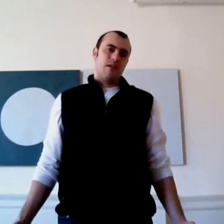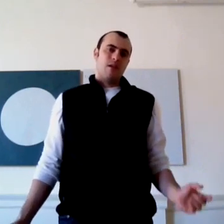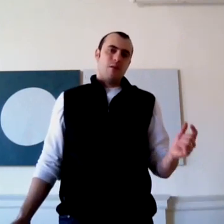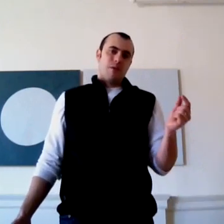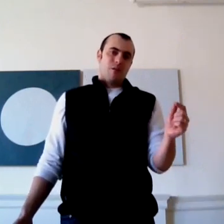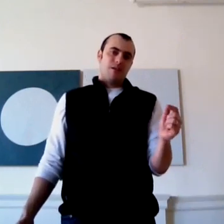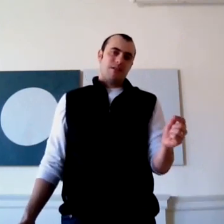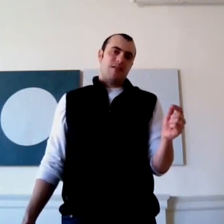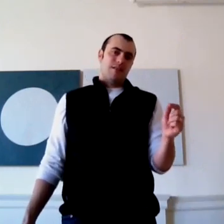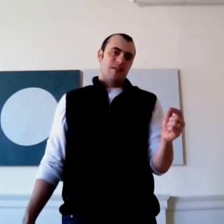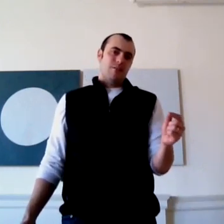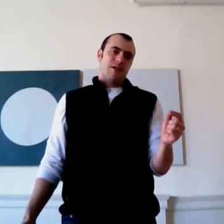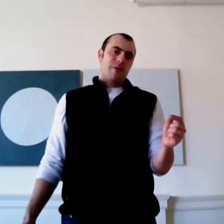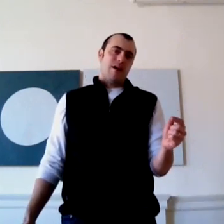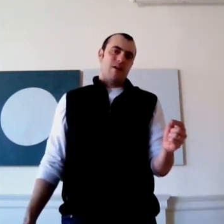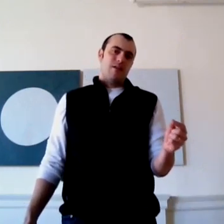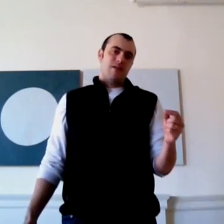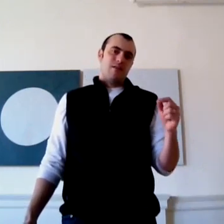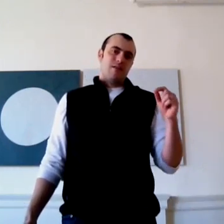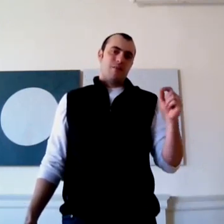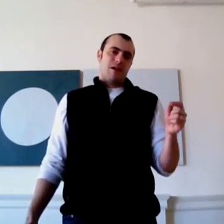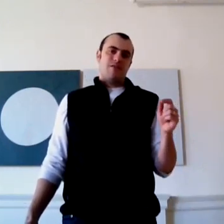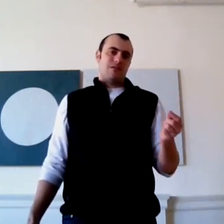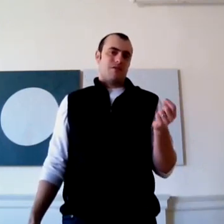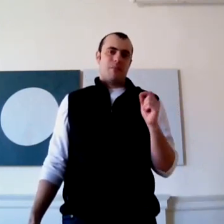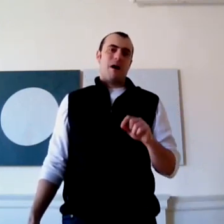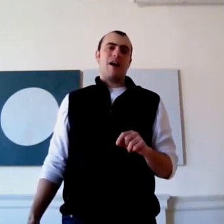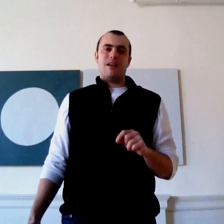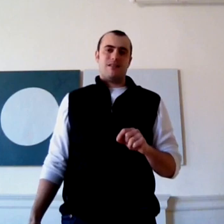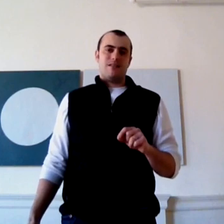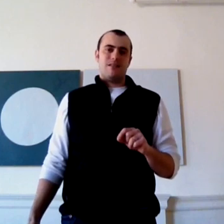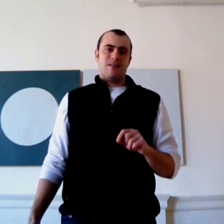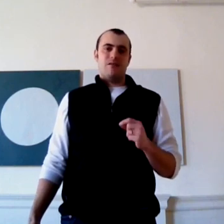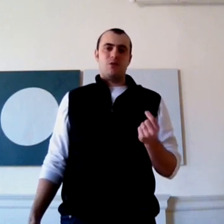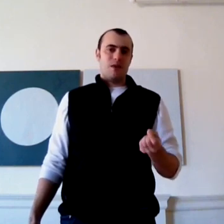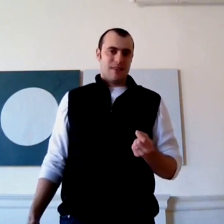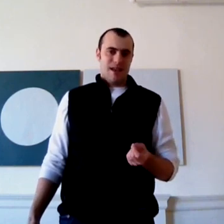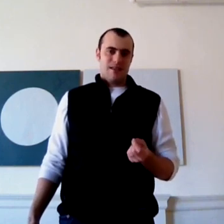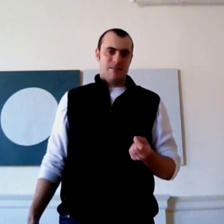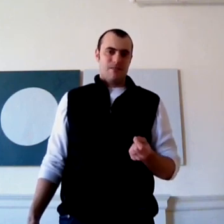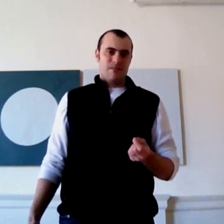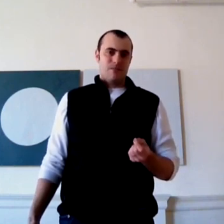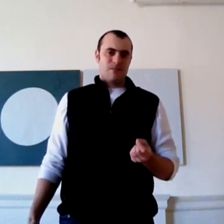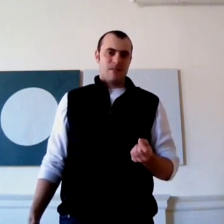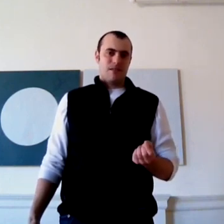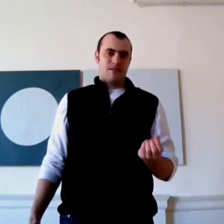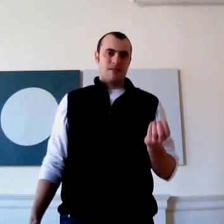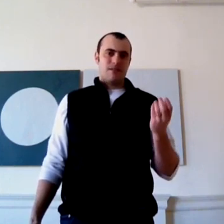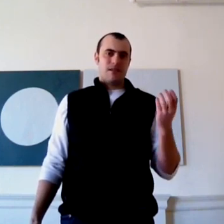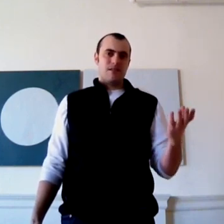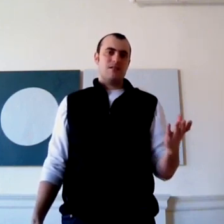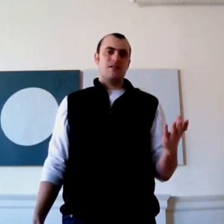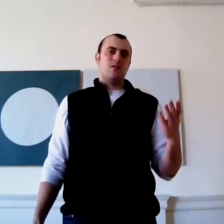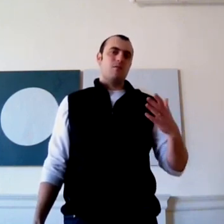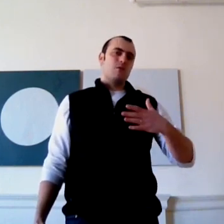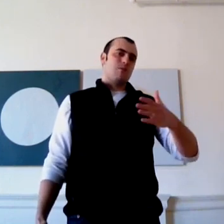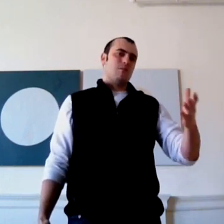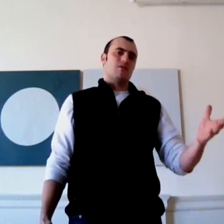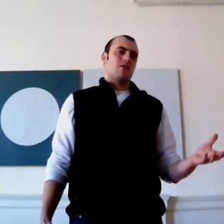But I want to talk a little bit about the benefits for the mind of doing that. See, initially when most people start